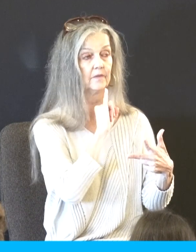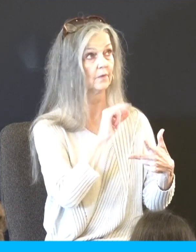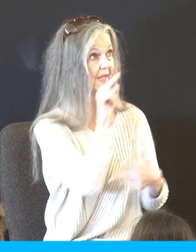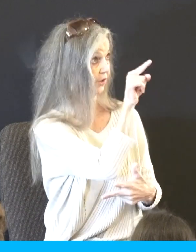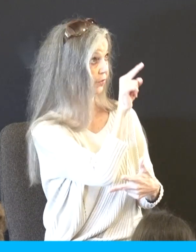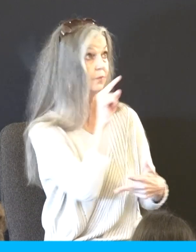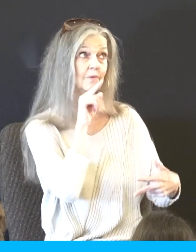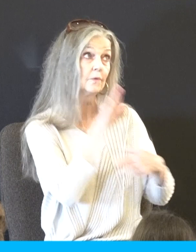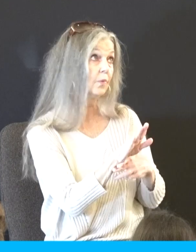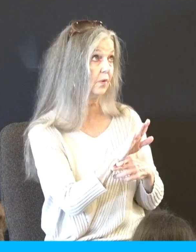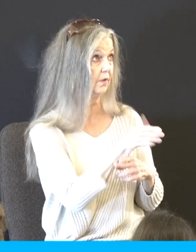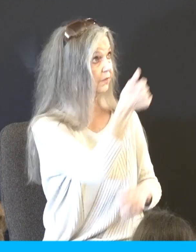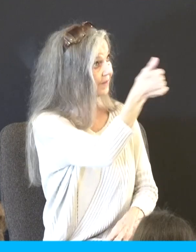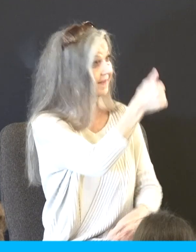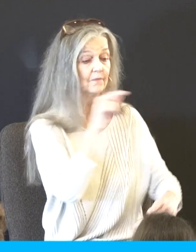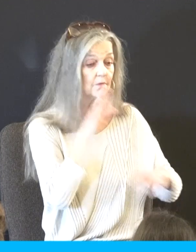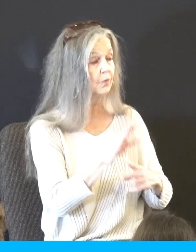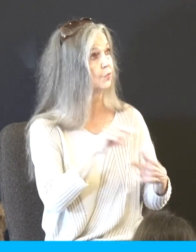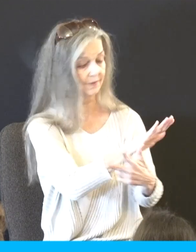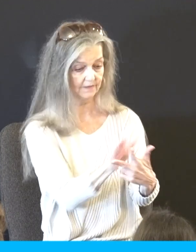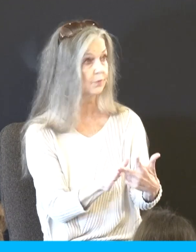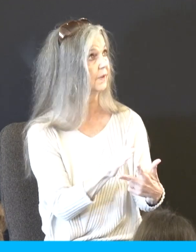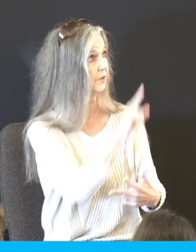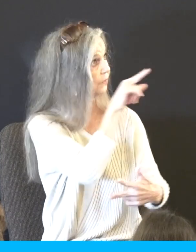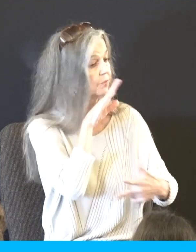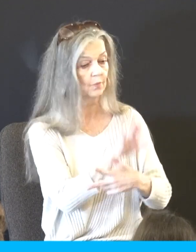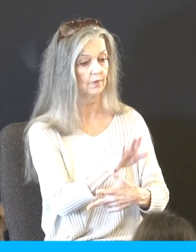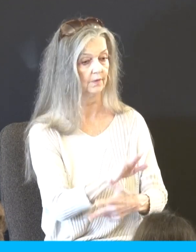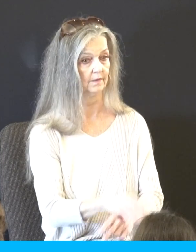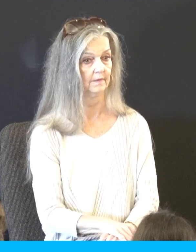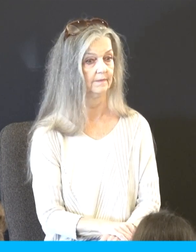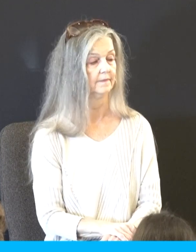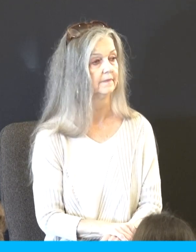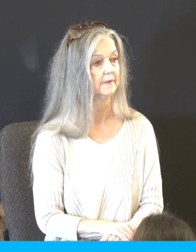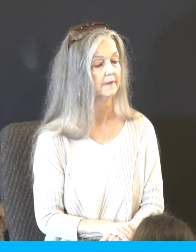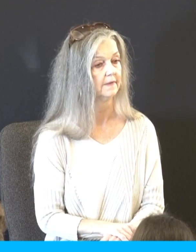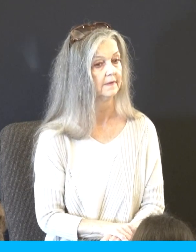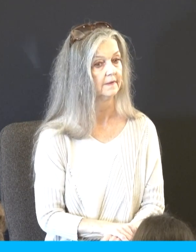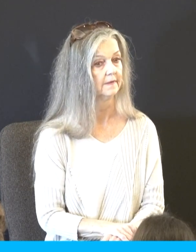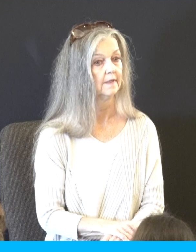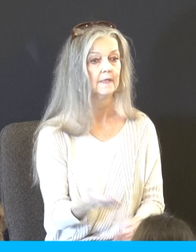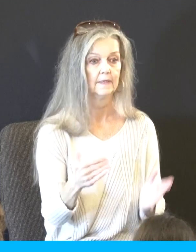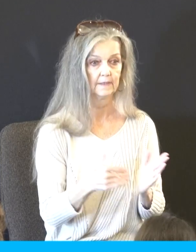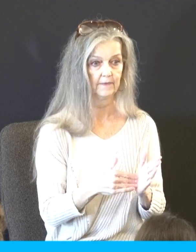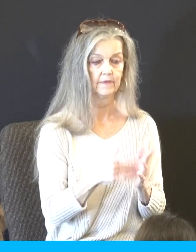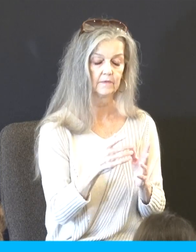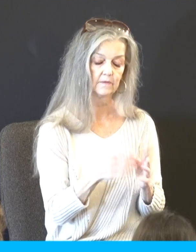by thy own self, it was your word, not Moses'. This is a key again in knowing how to pray for people.